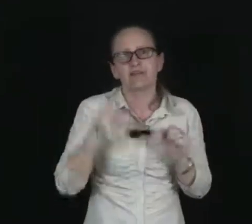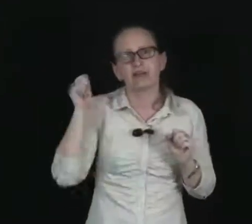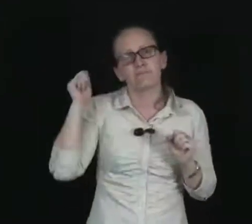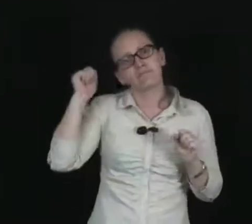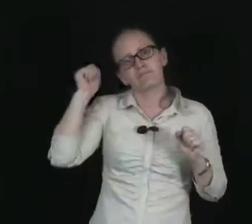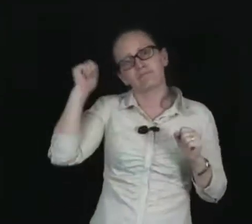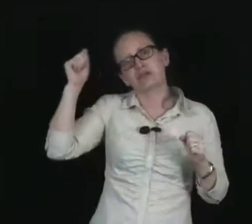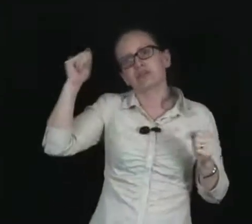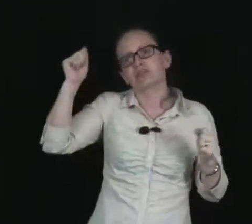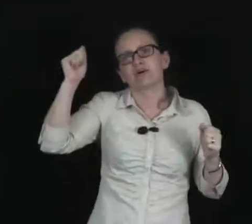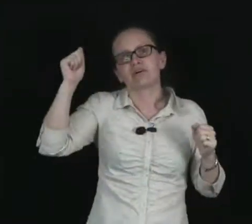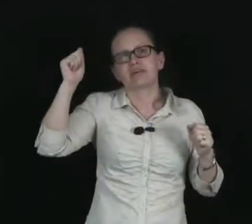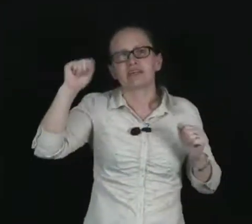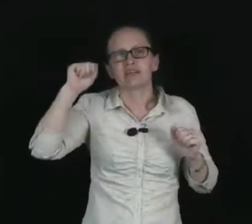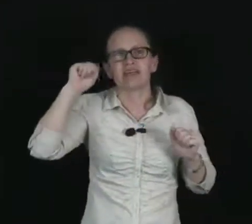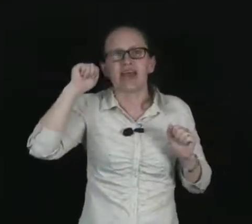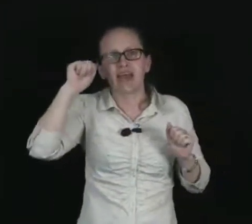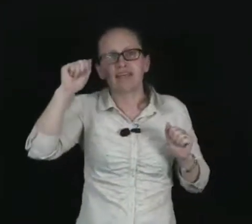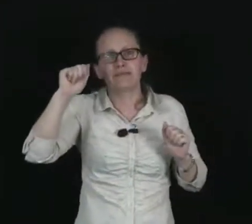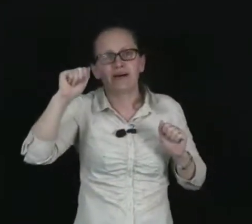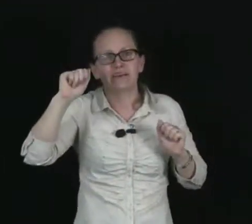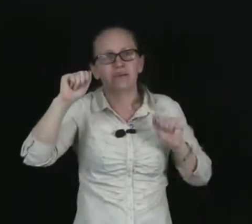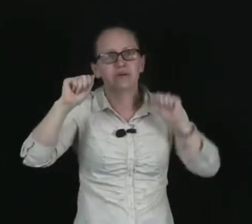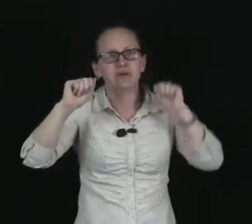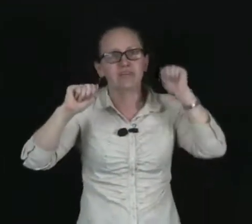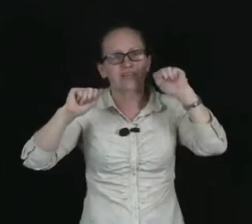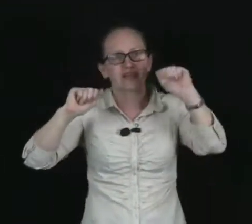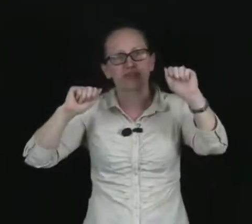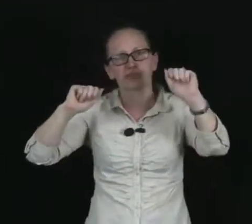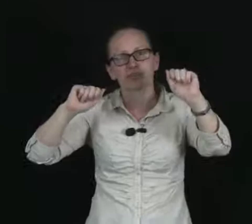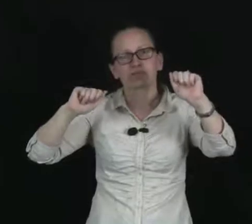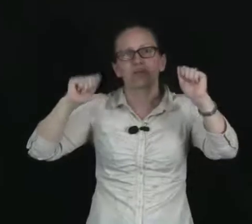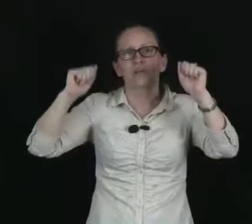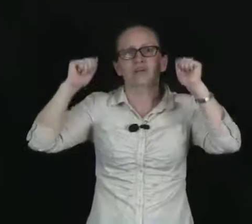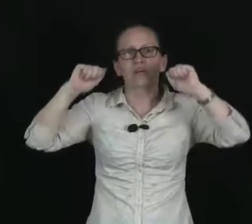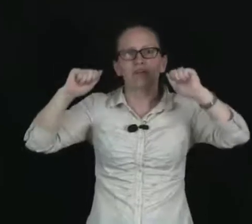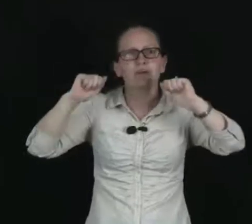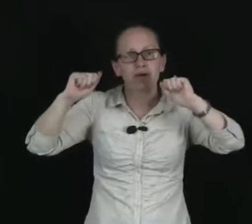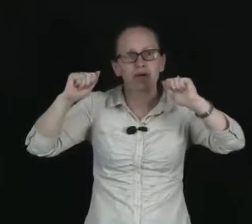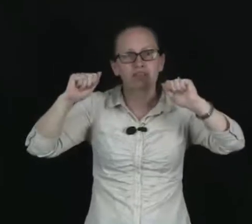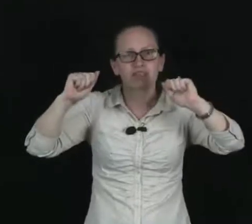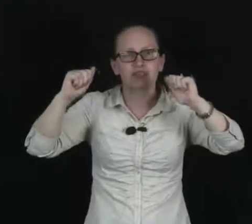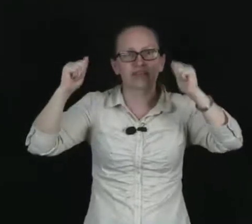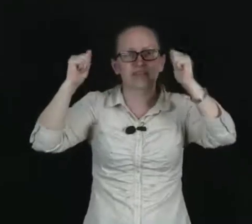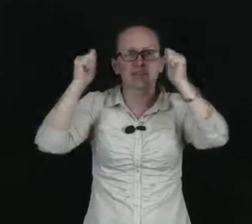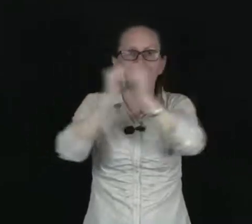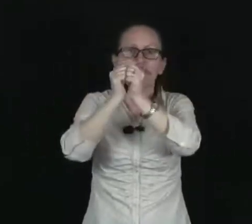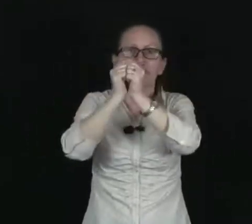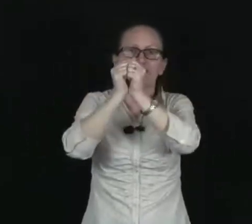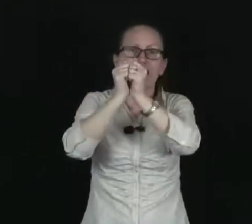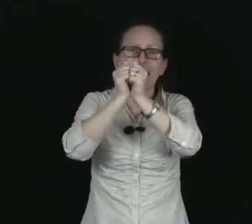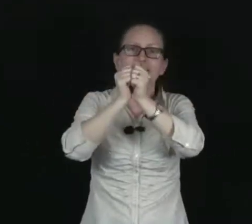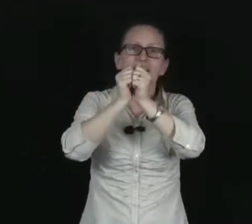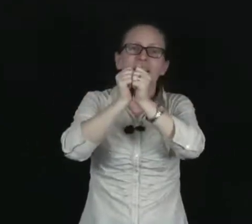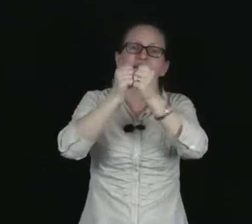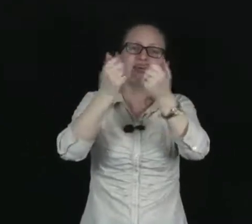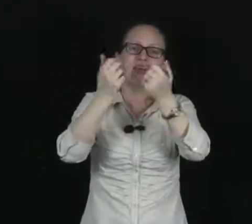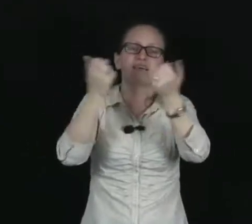Now, the positron is the antiparticle of the electron. So if a positron and an electron meet, then